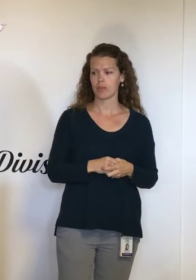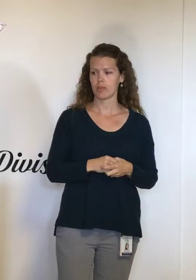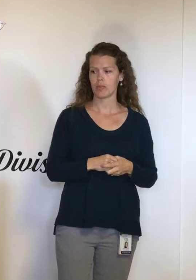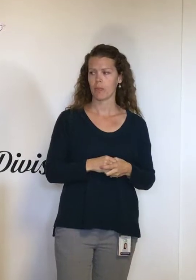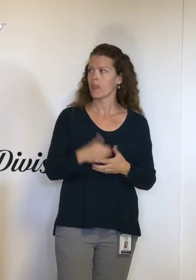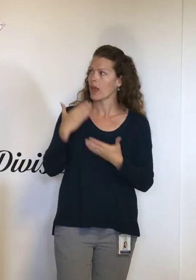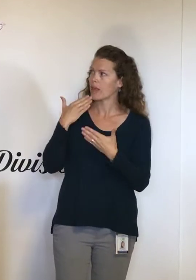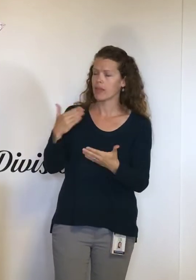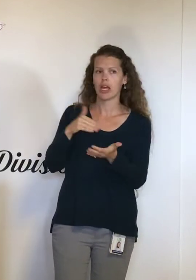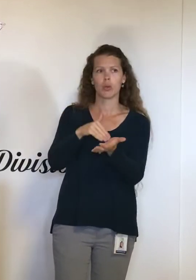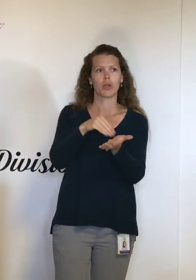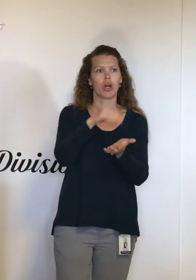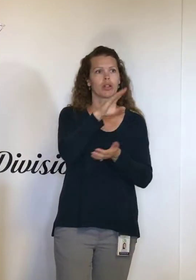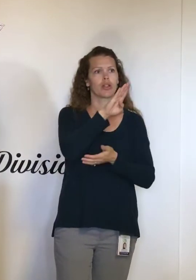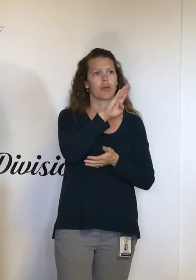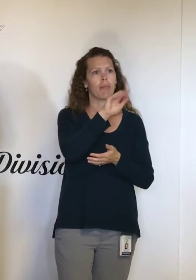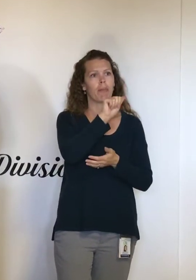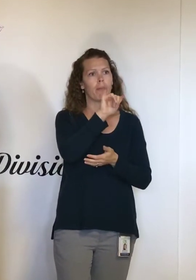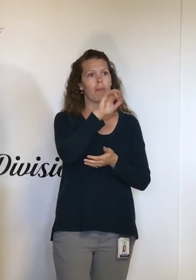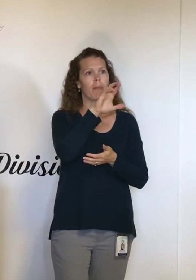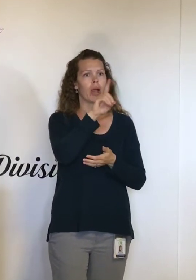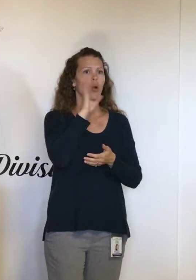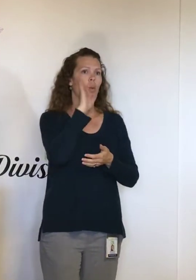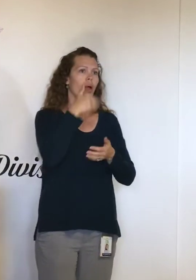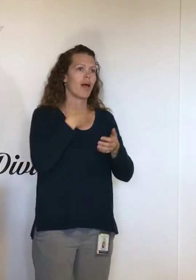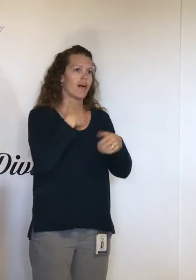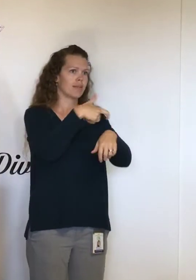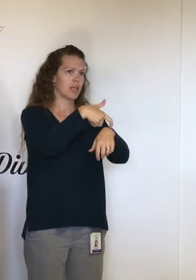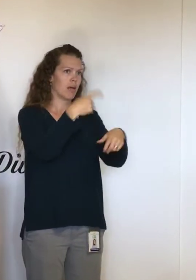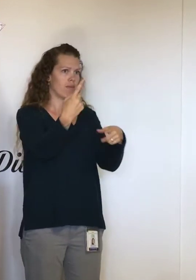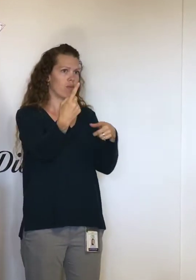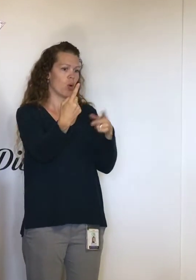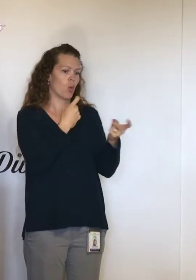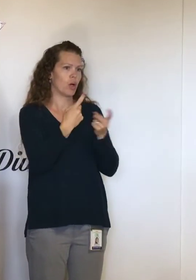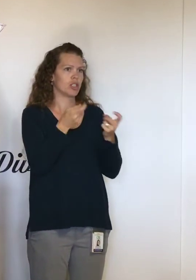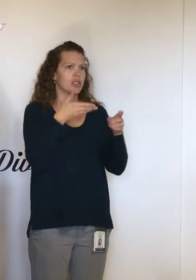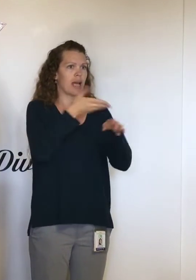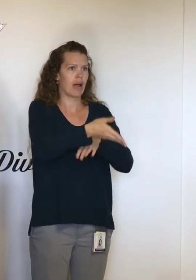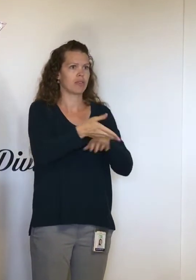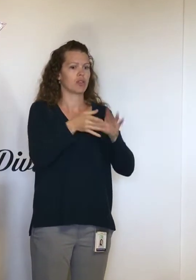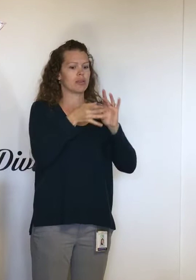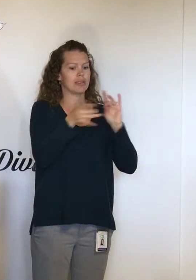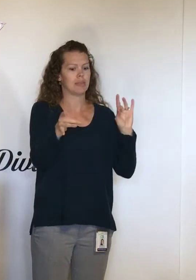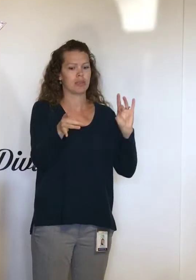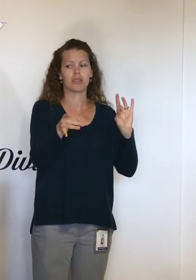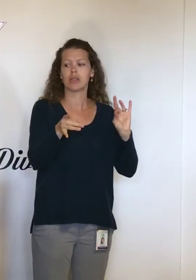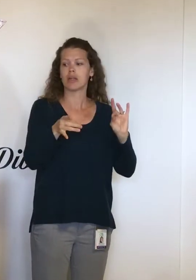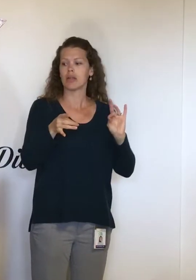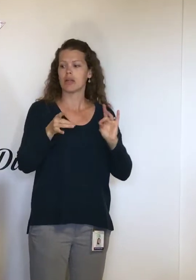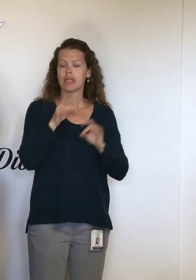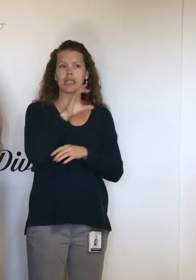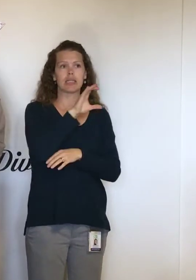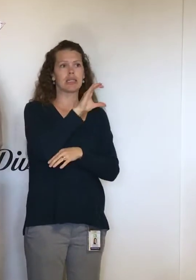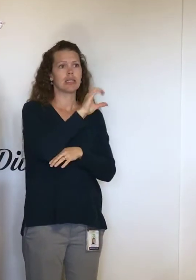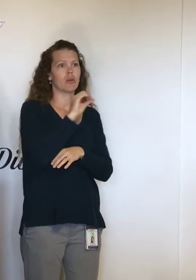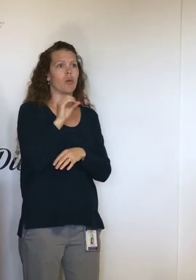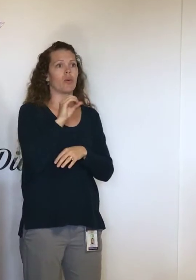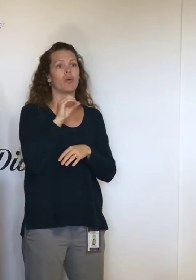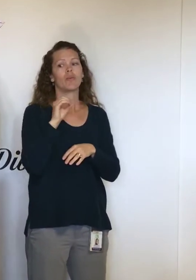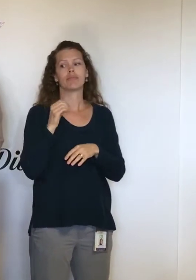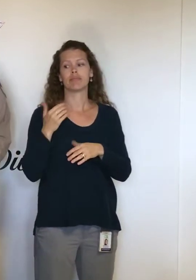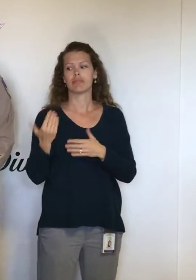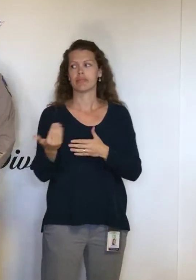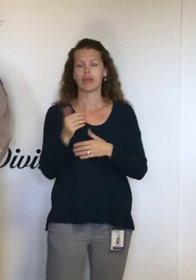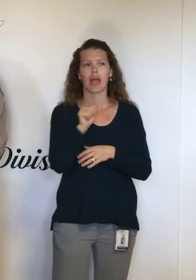Thank you, Dr. Barrett. We're going to have time for questions after this, after our initial status. I'd to call our CAO, Amy Nelson, to talk about our continuity of